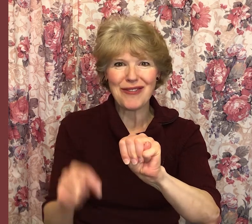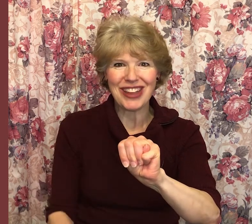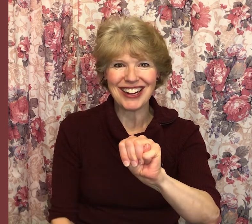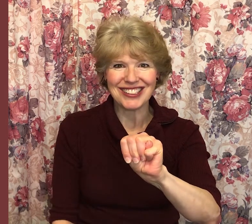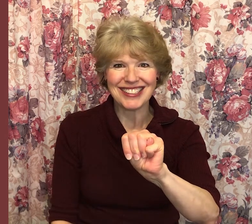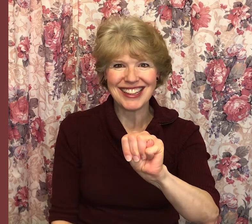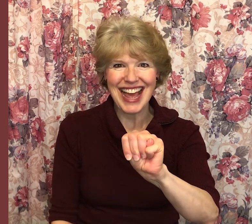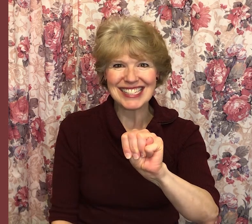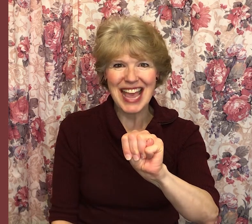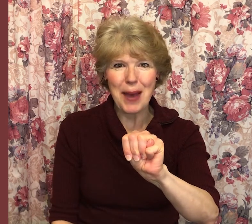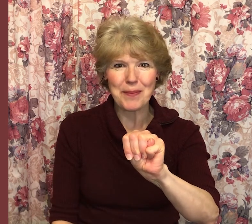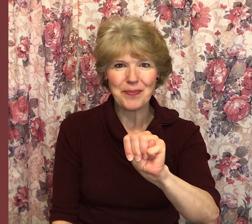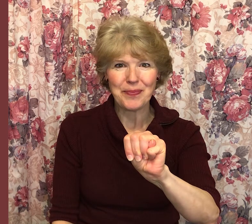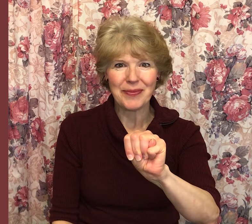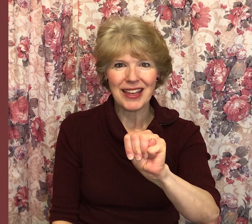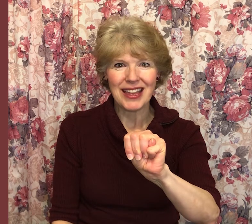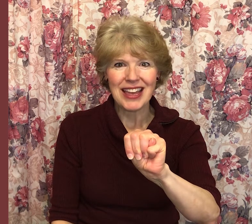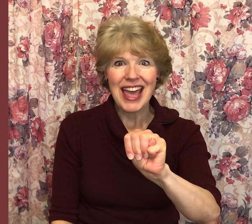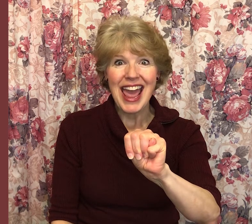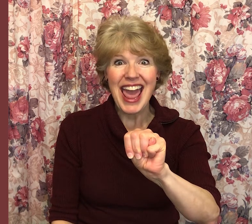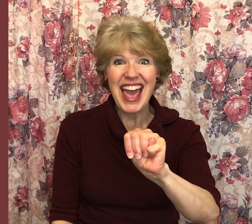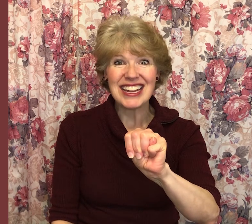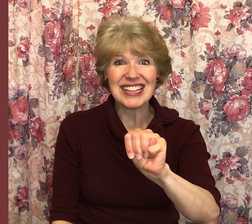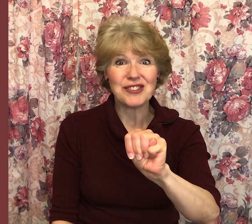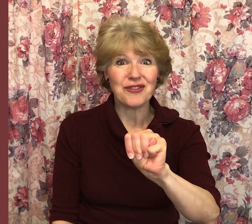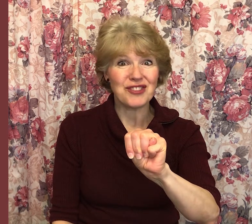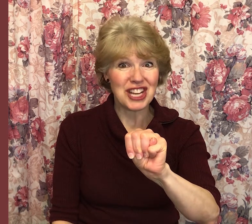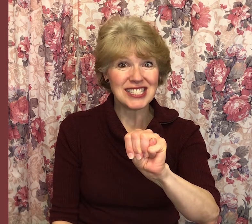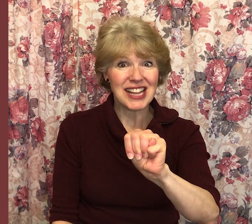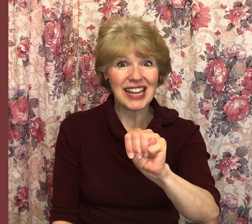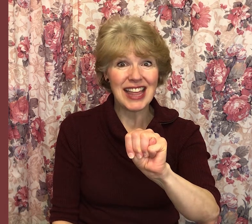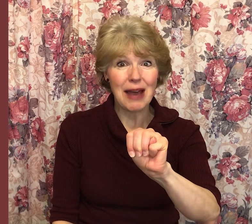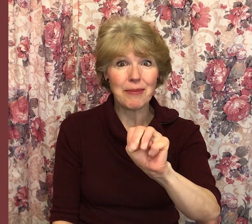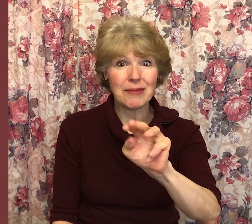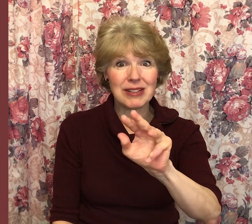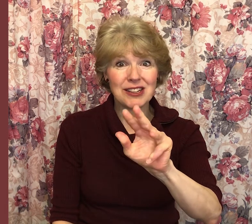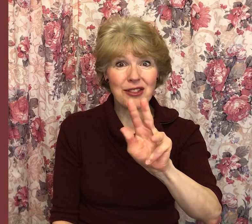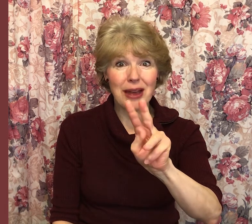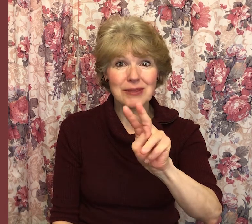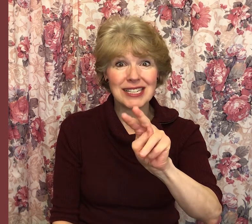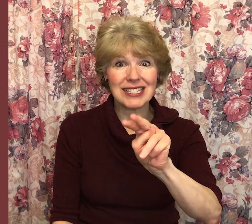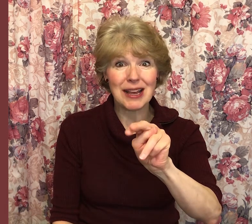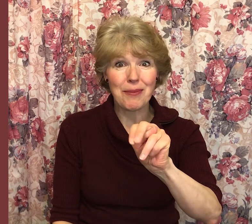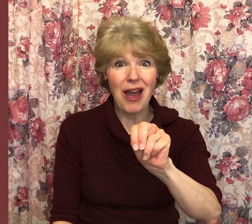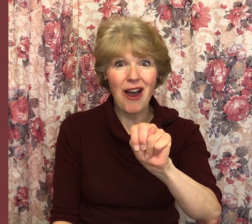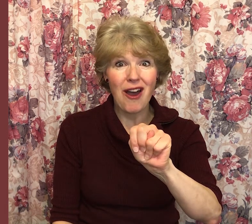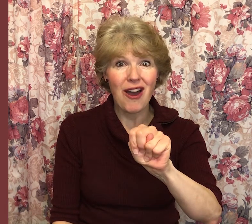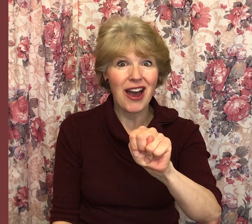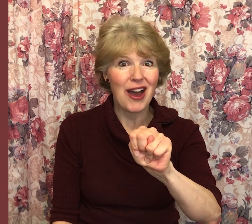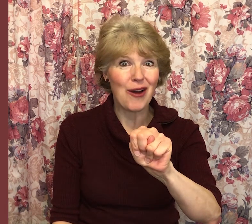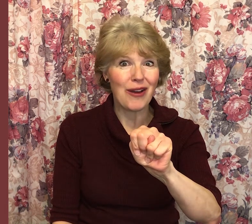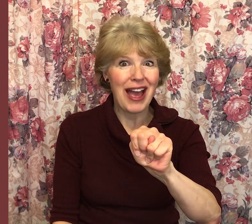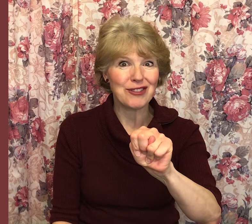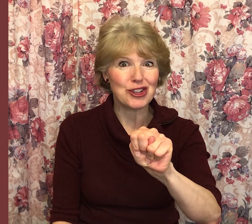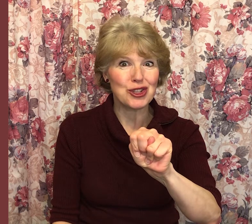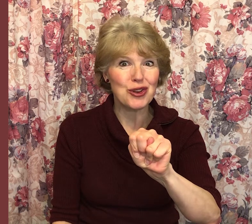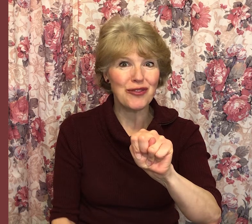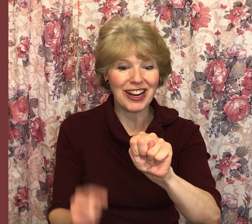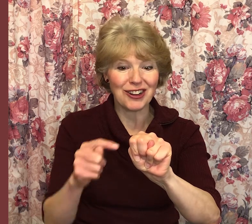fingers. That's M. N is just like that, but Mr. Thumb sticks up after two fingers.